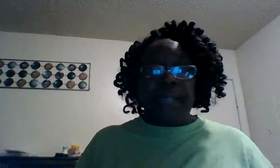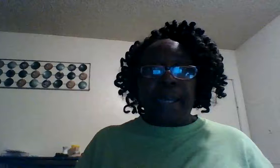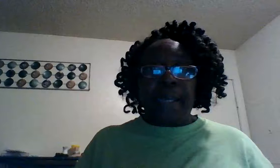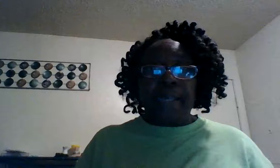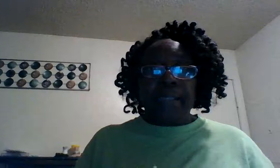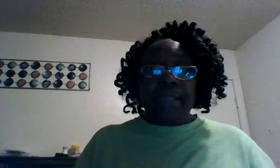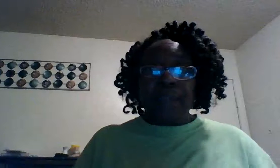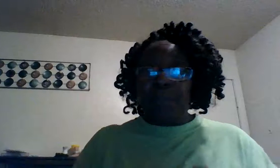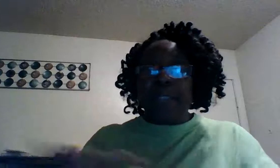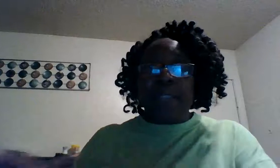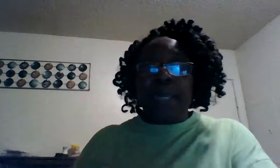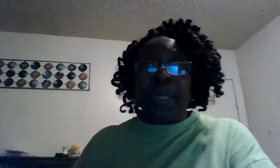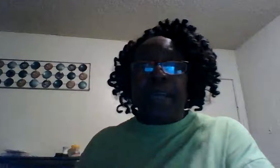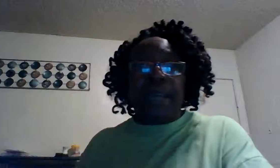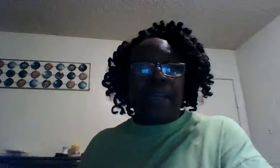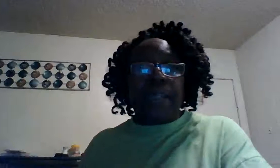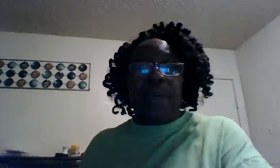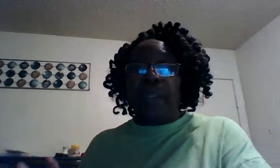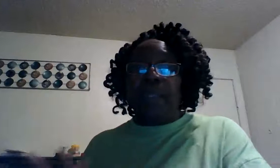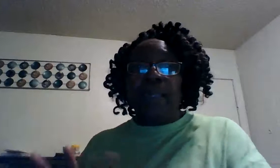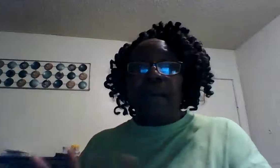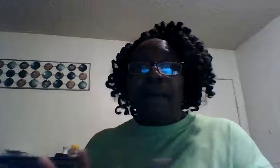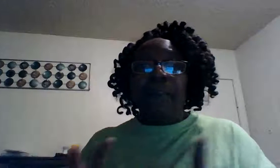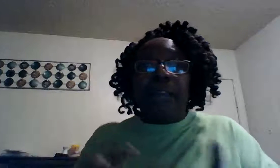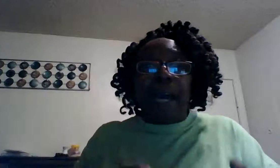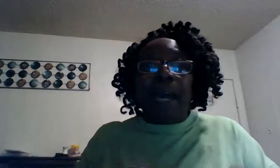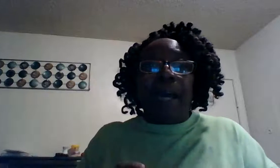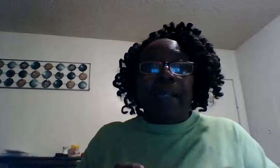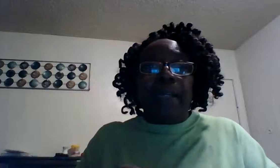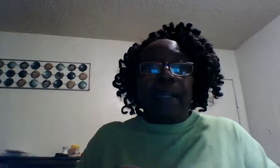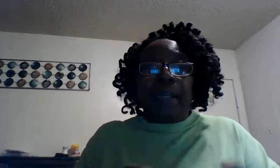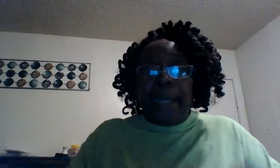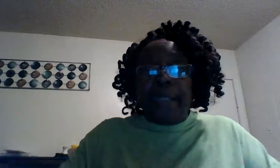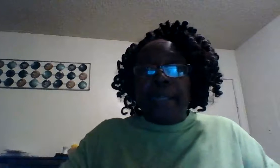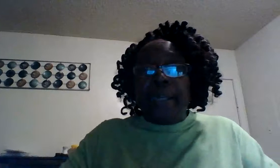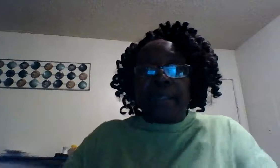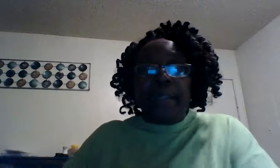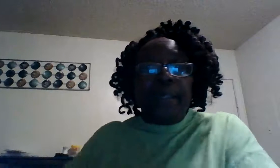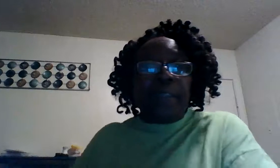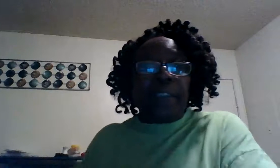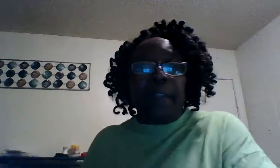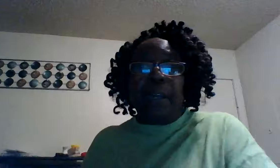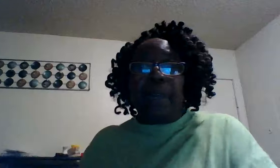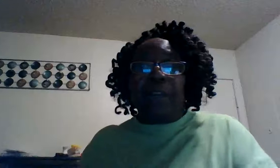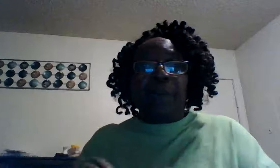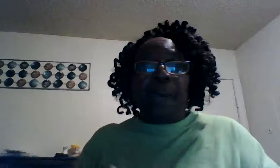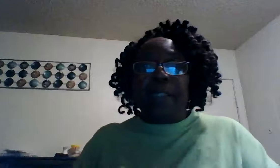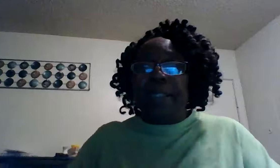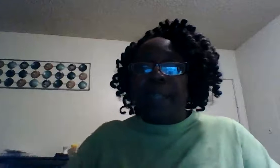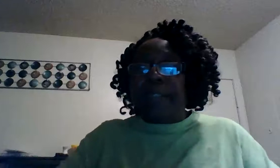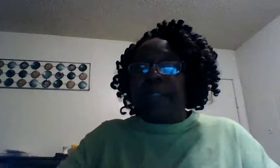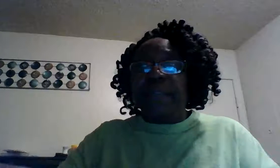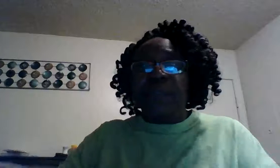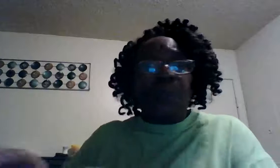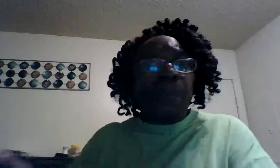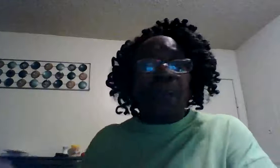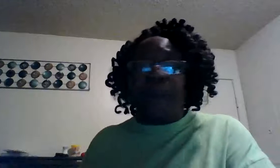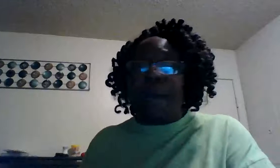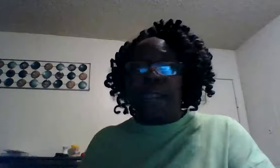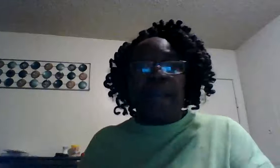things that's what he's saying right there with the love of god came nothing with the love of christ nothing the what christ and